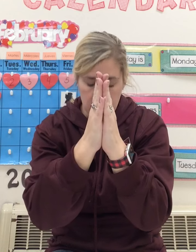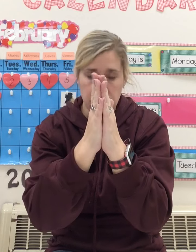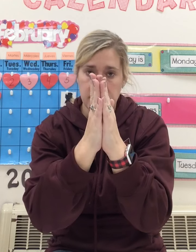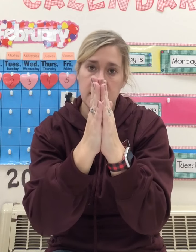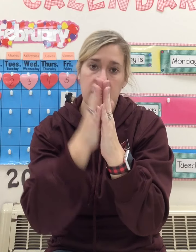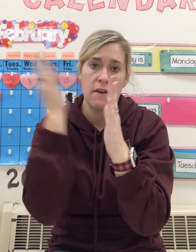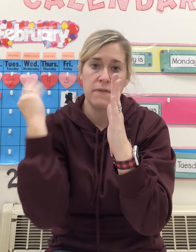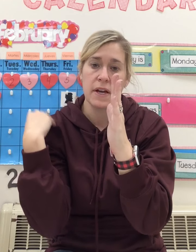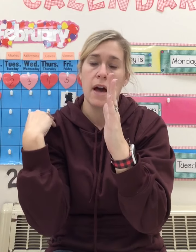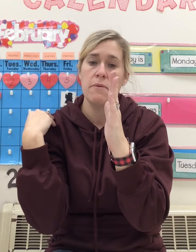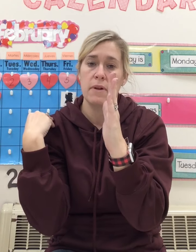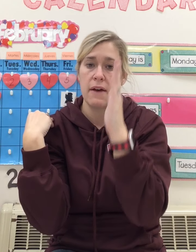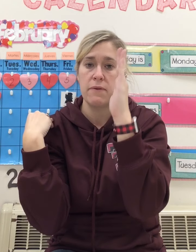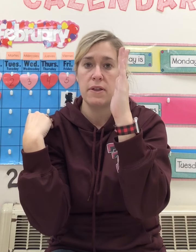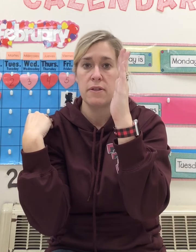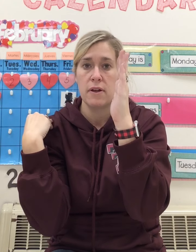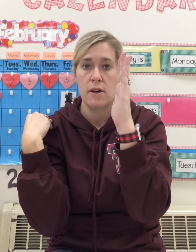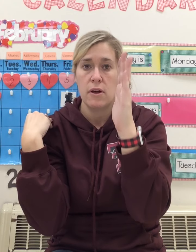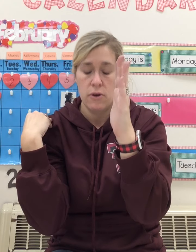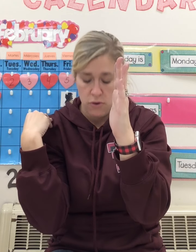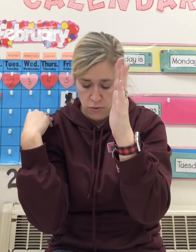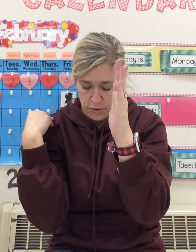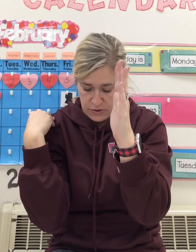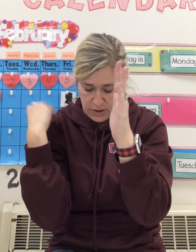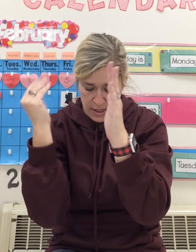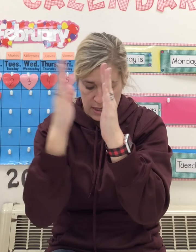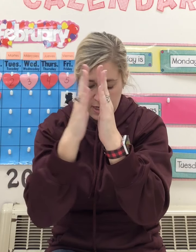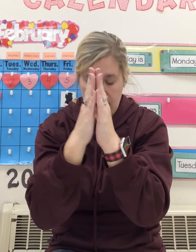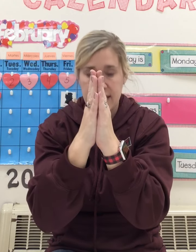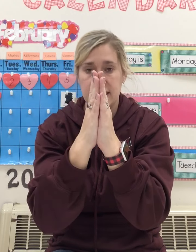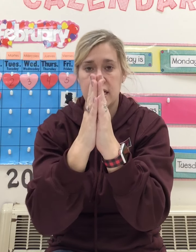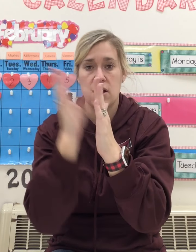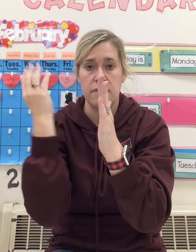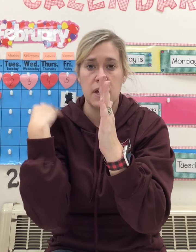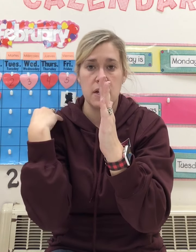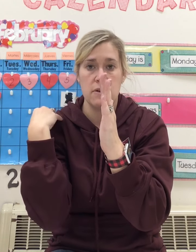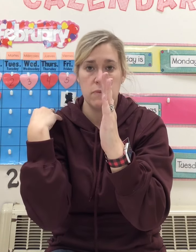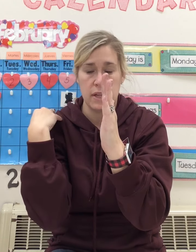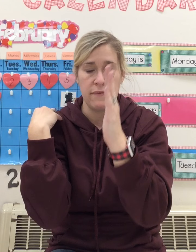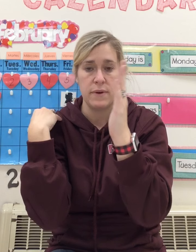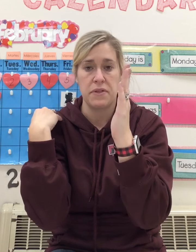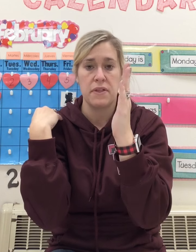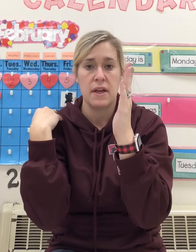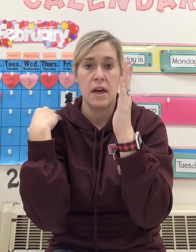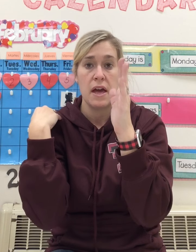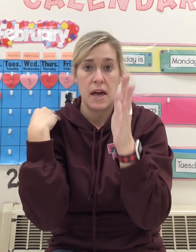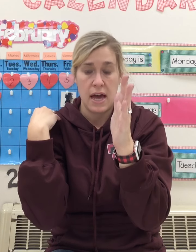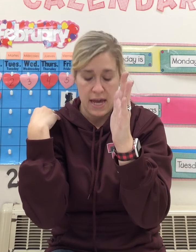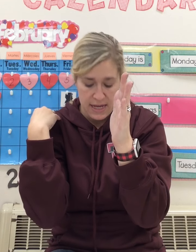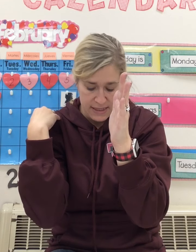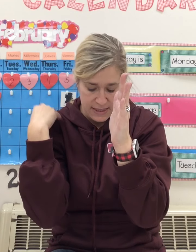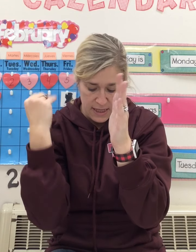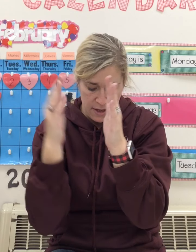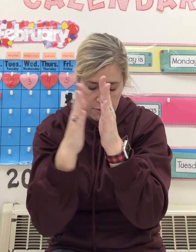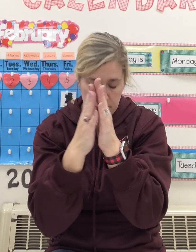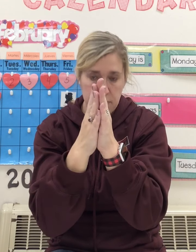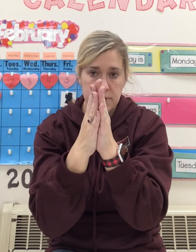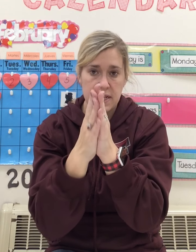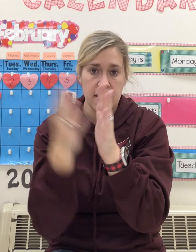Goose. Take off the G. We're left with Oose. Nice. Take off the N. We're left with Ice. Boot. Take